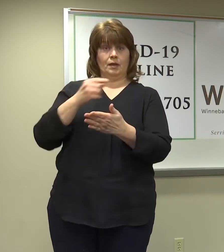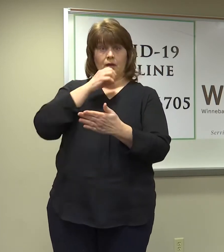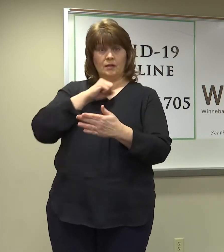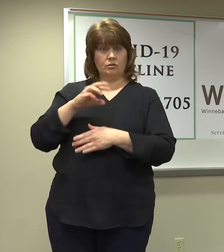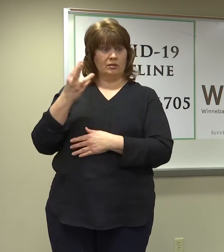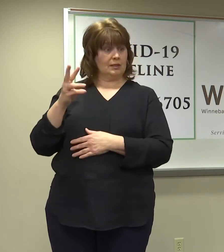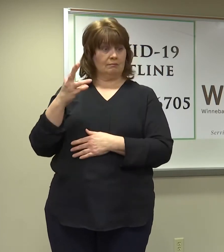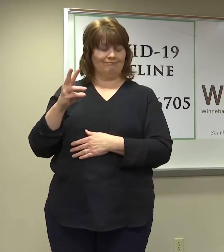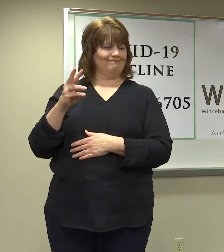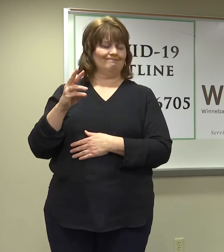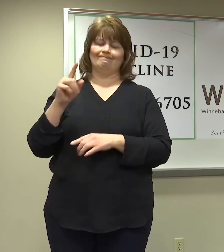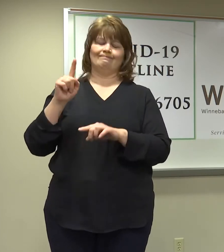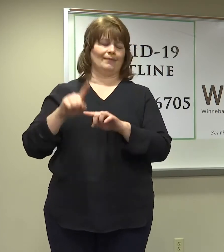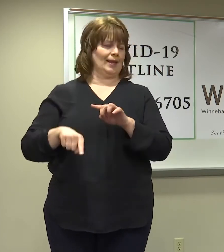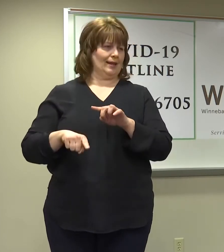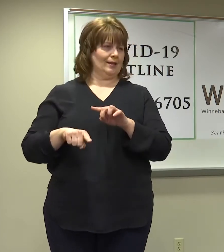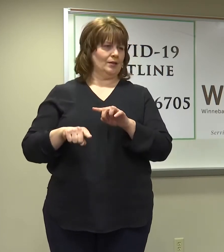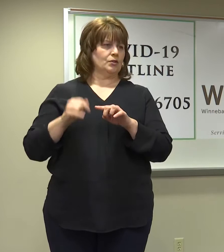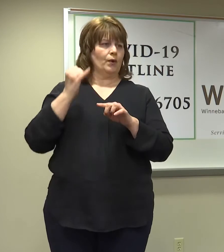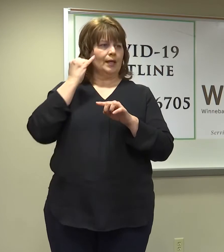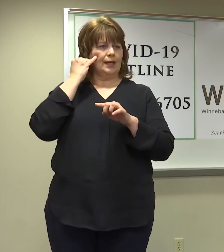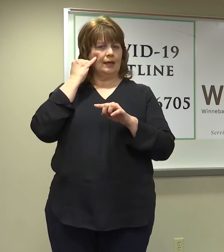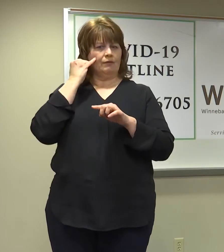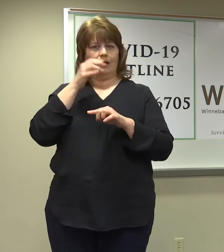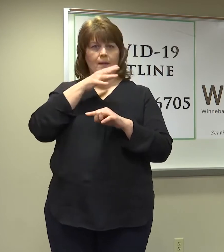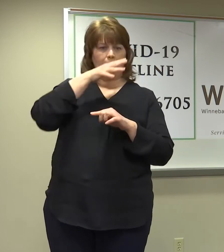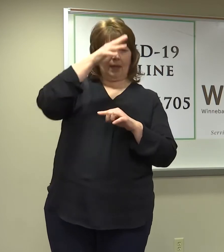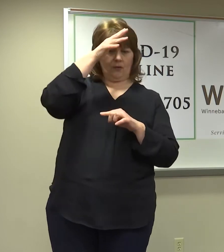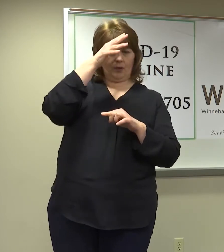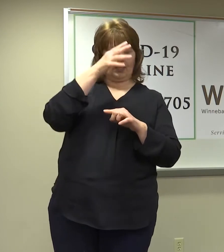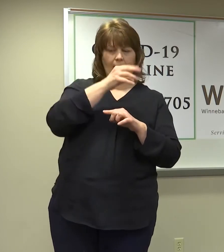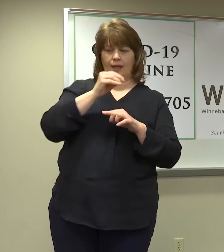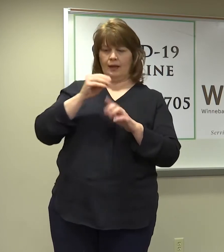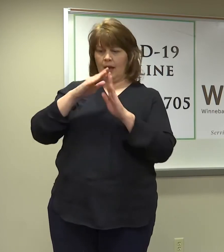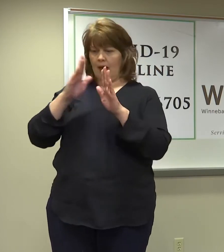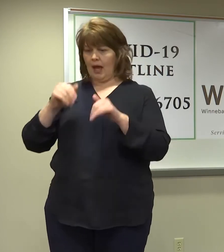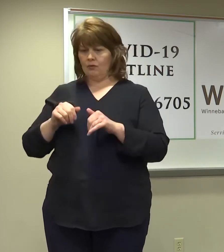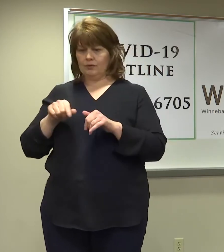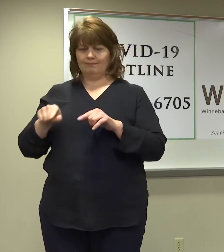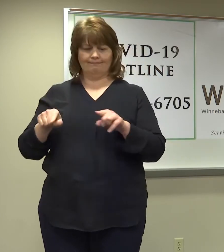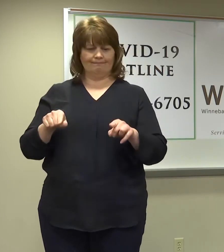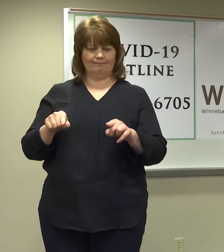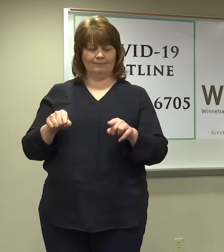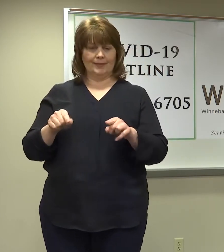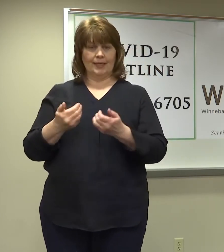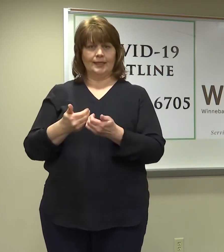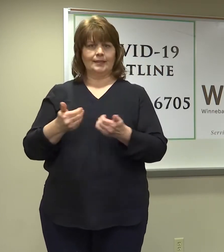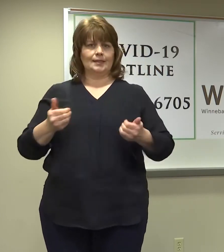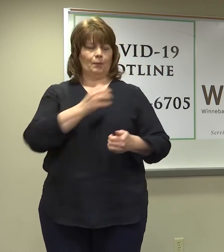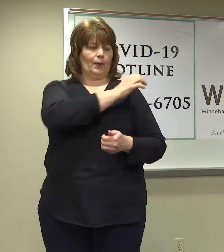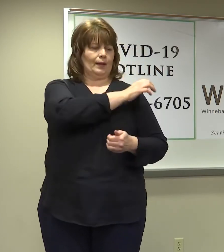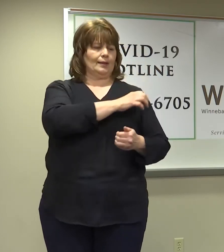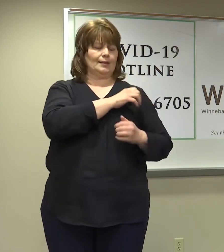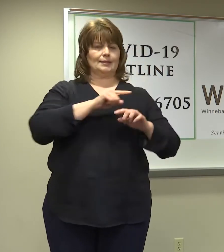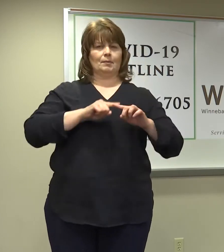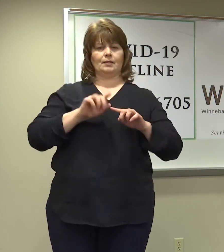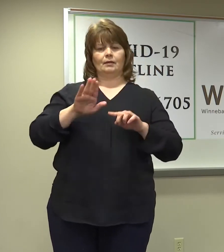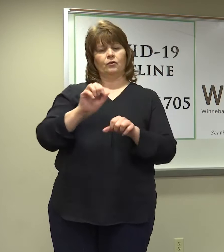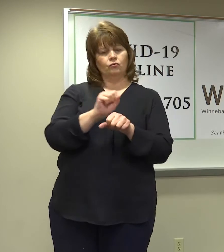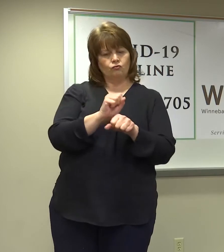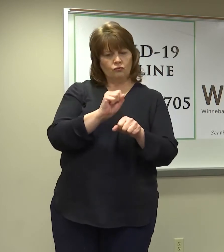16-year-old in a household and a parent, it may be two different clinics that they might get appointments scheduled to based on their